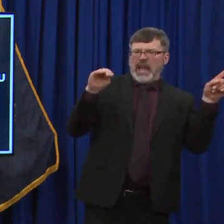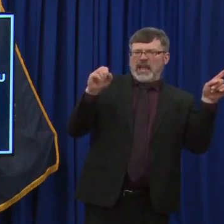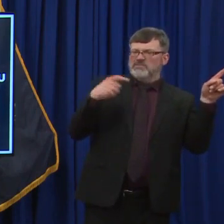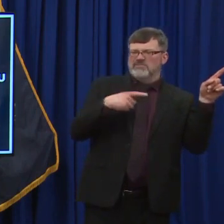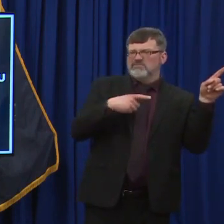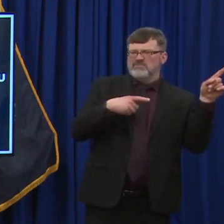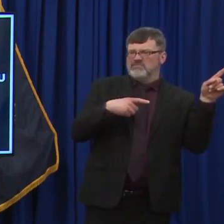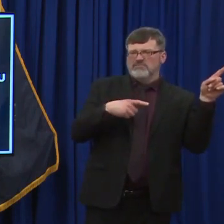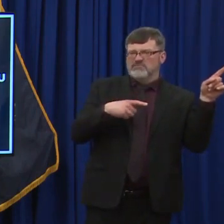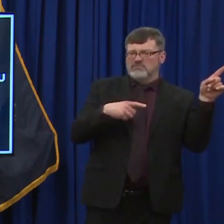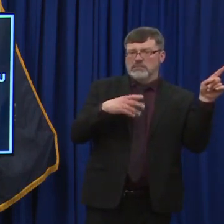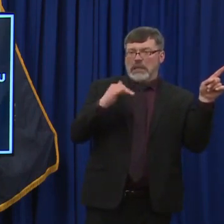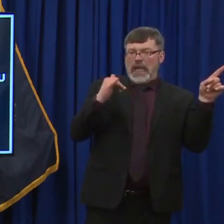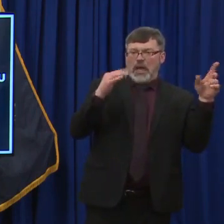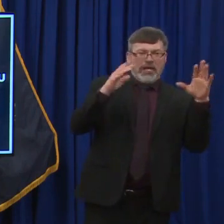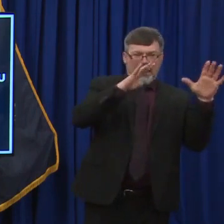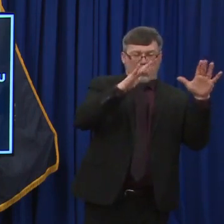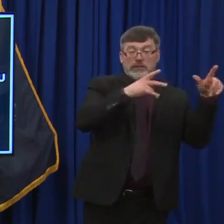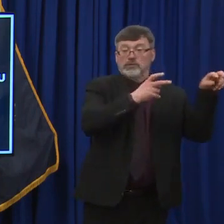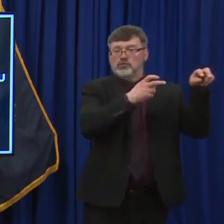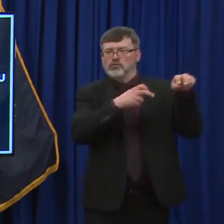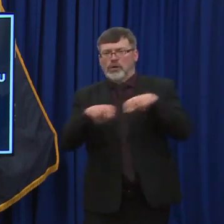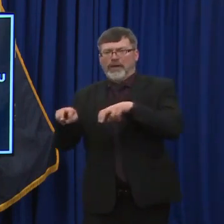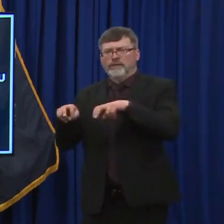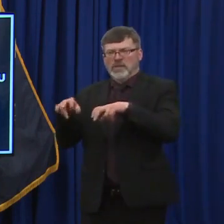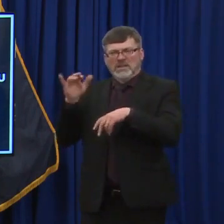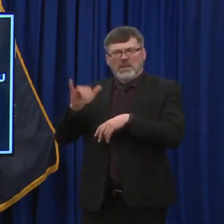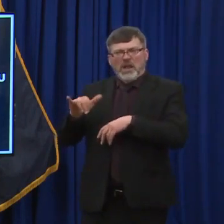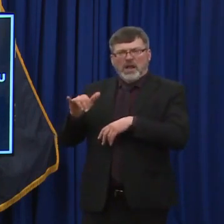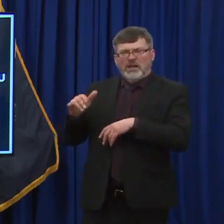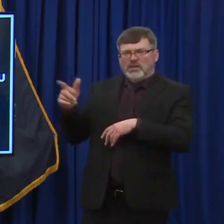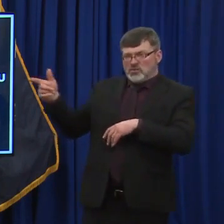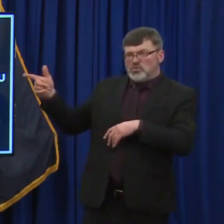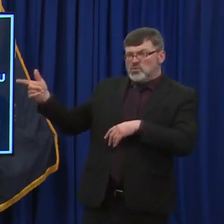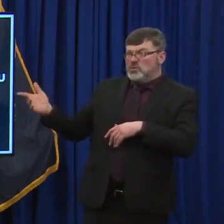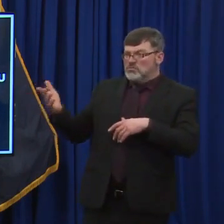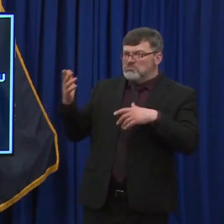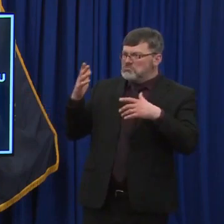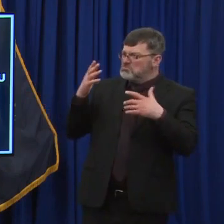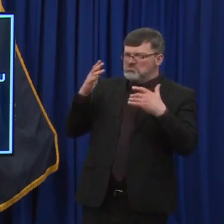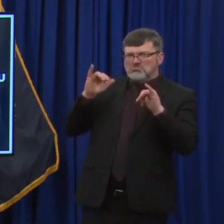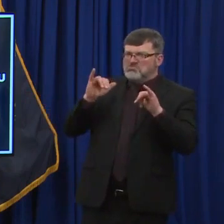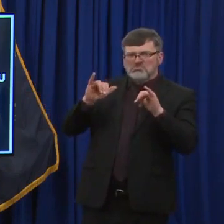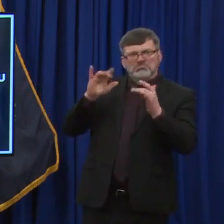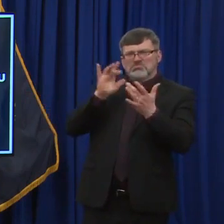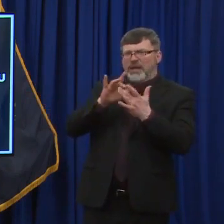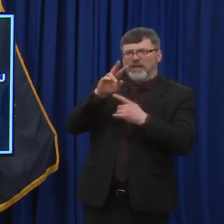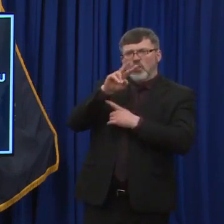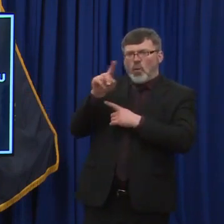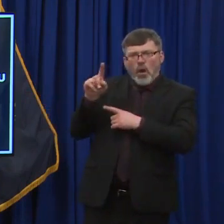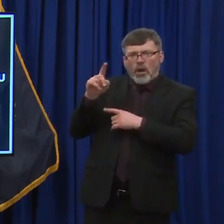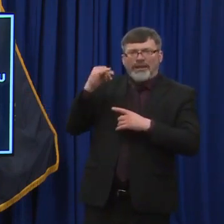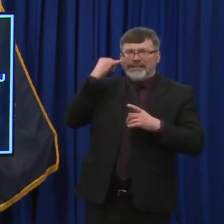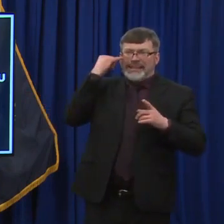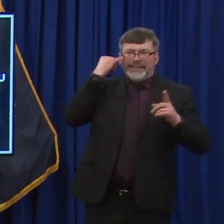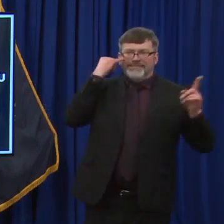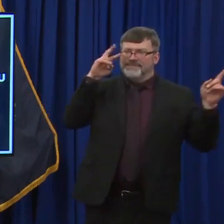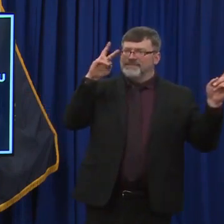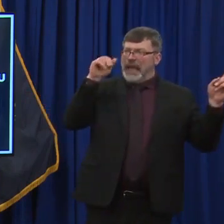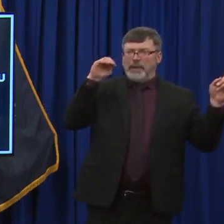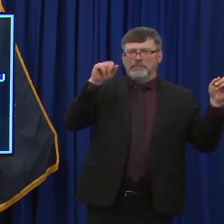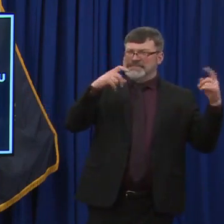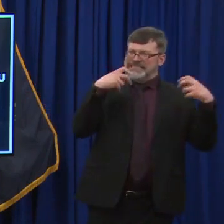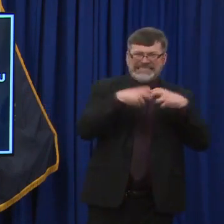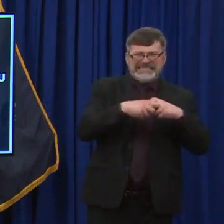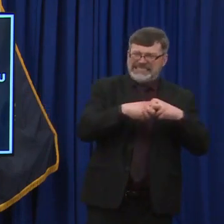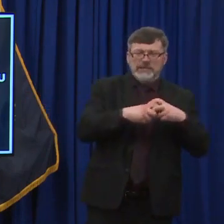should they? Yes. they go into Vinny, or should they call 2-1-1-1? No, go, go around to Vinny. Yeah, you haven't been into, if you haven't